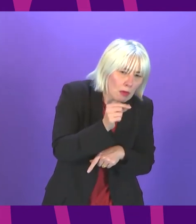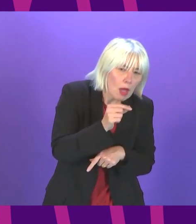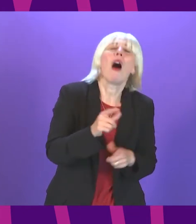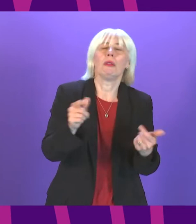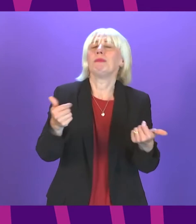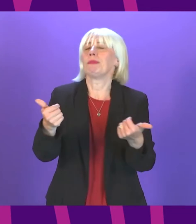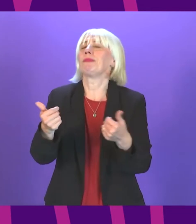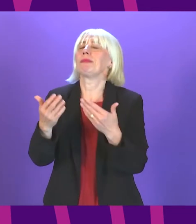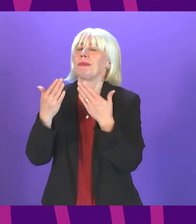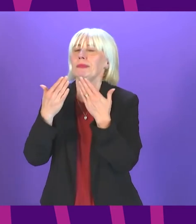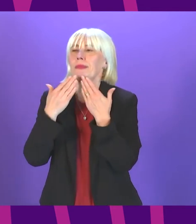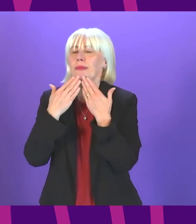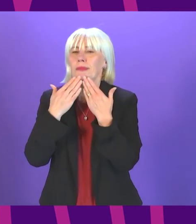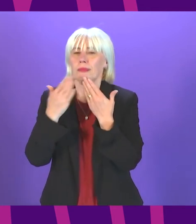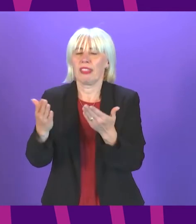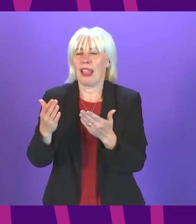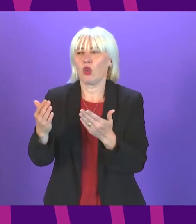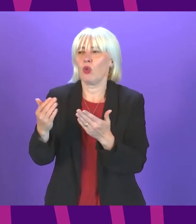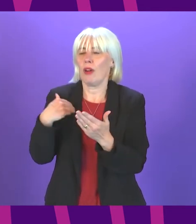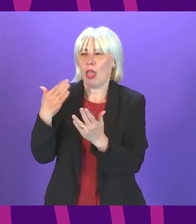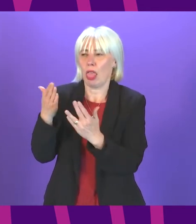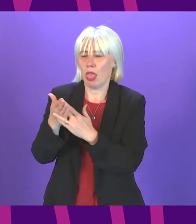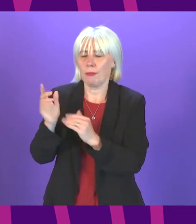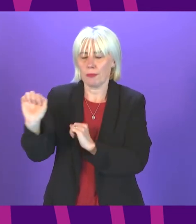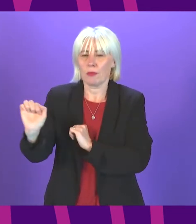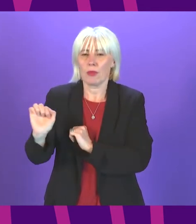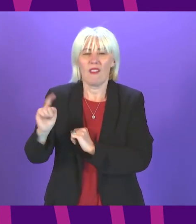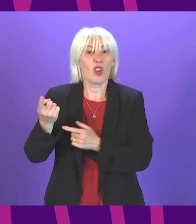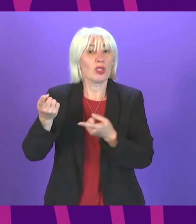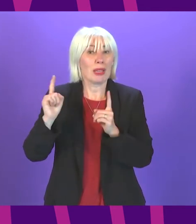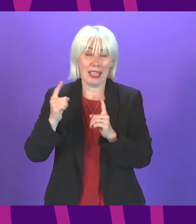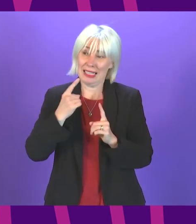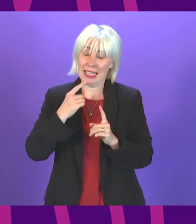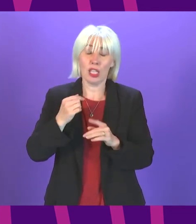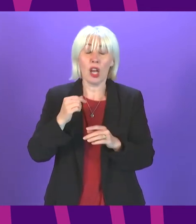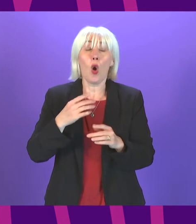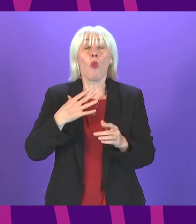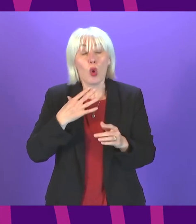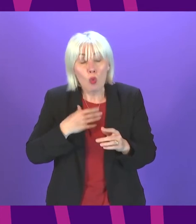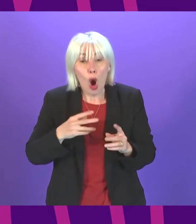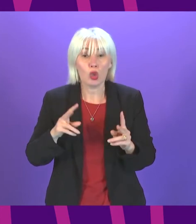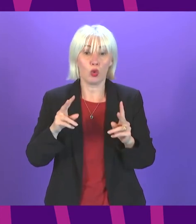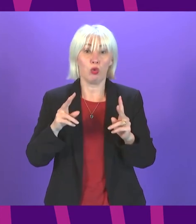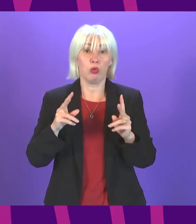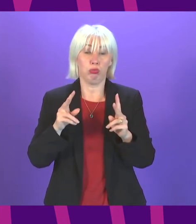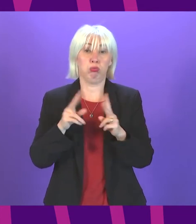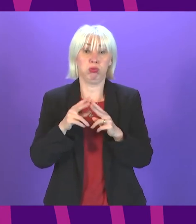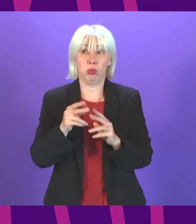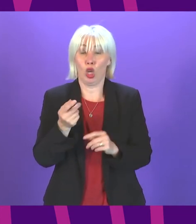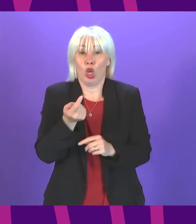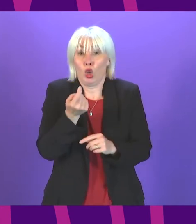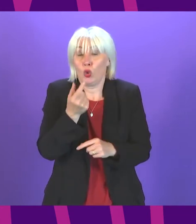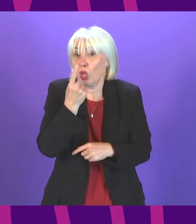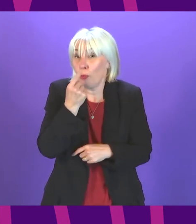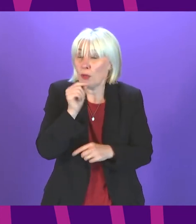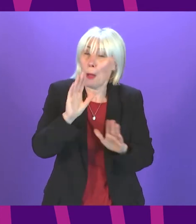very grateful to the member for giving way as the First Minister said the government does want to increase the child payment as early as possible but